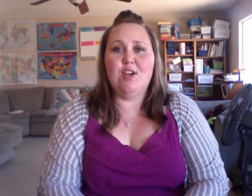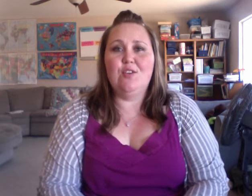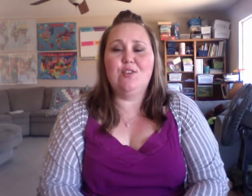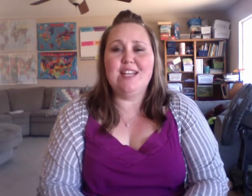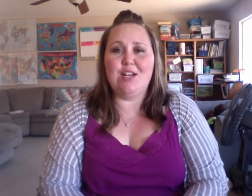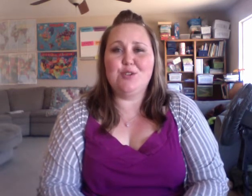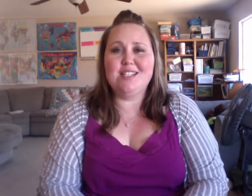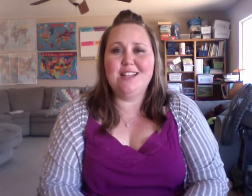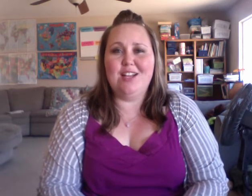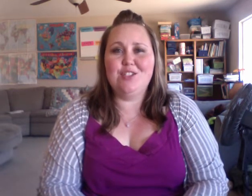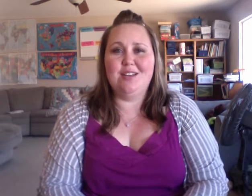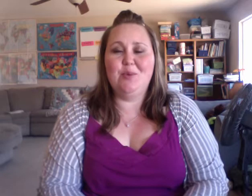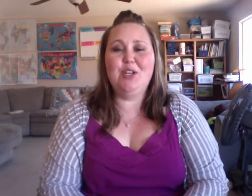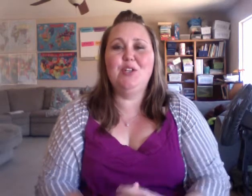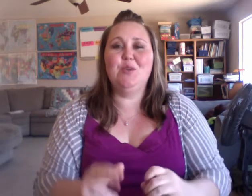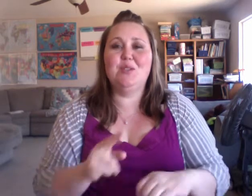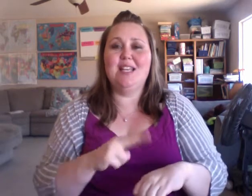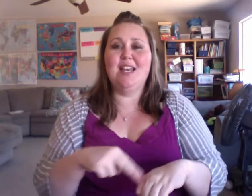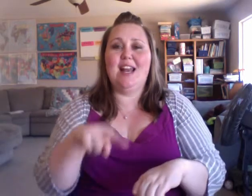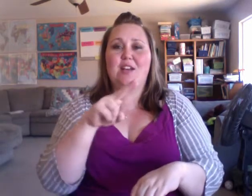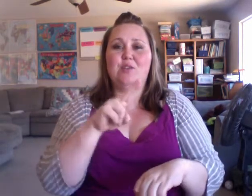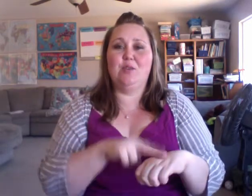So, for natural selection, we're going to use natural.